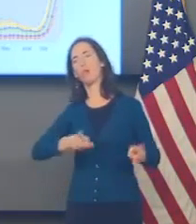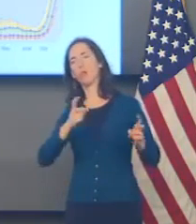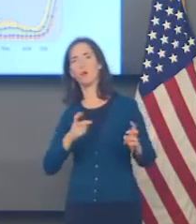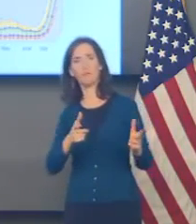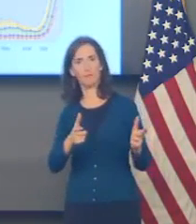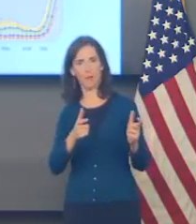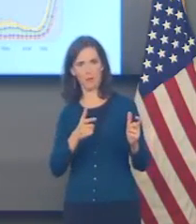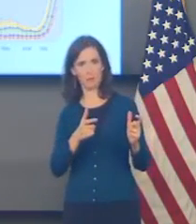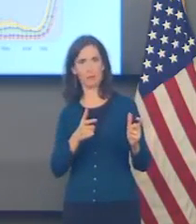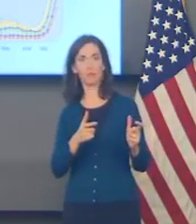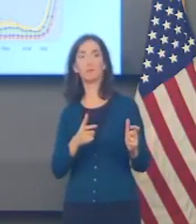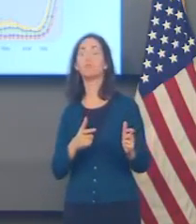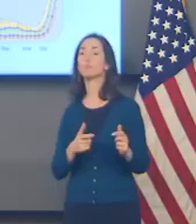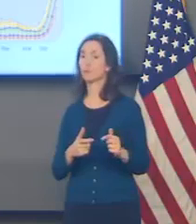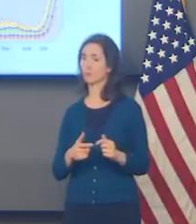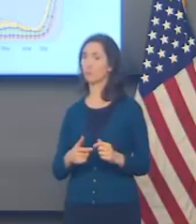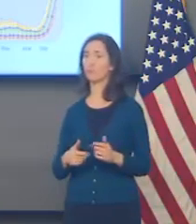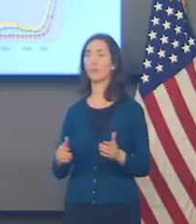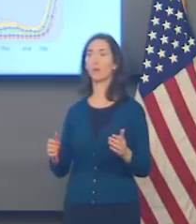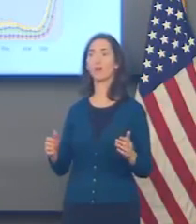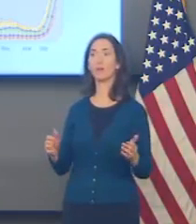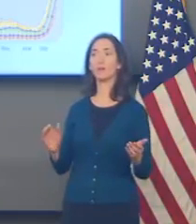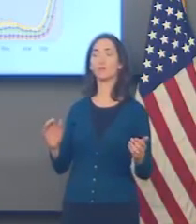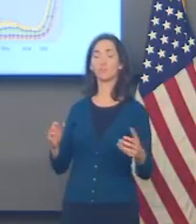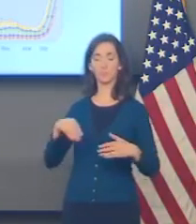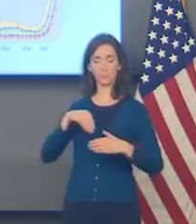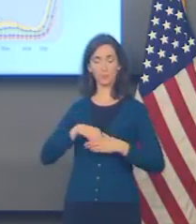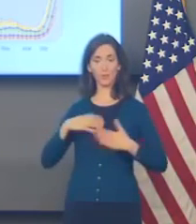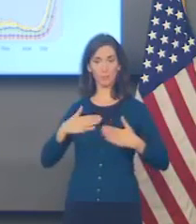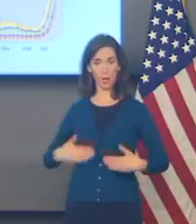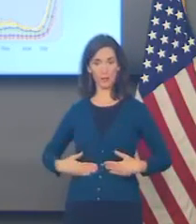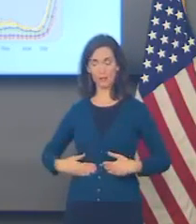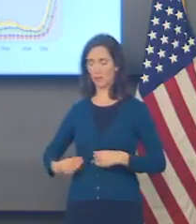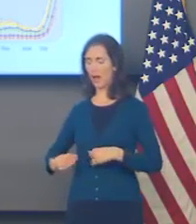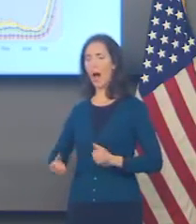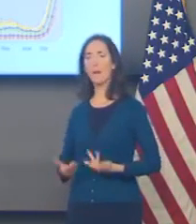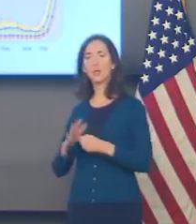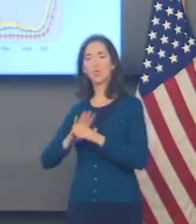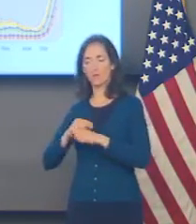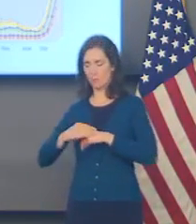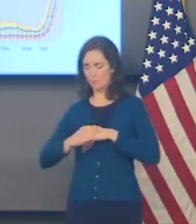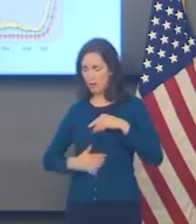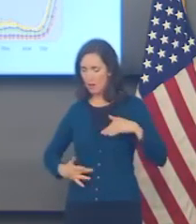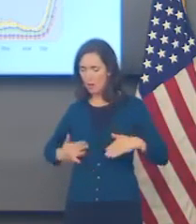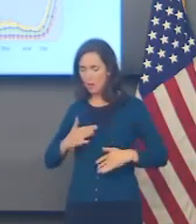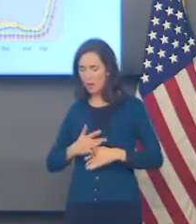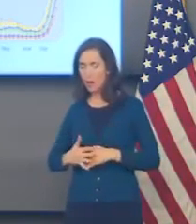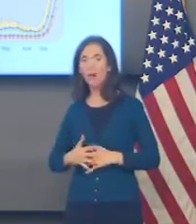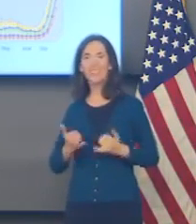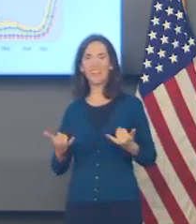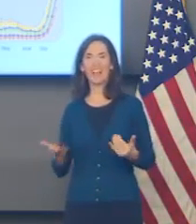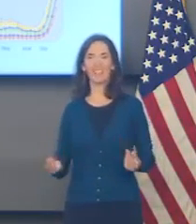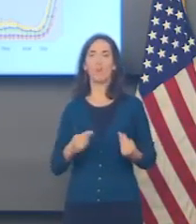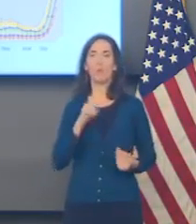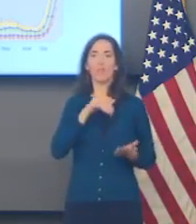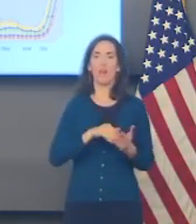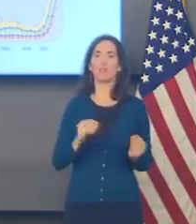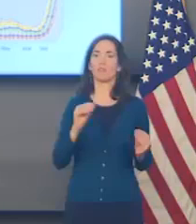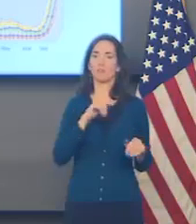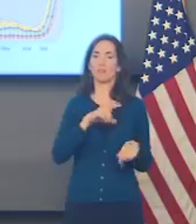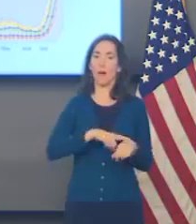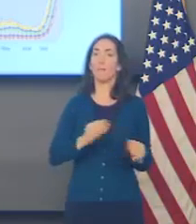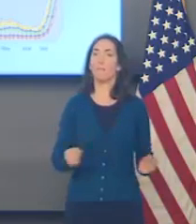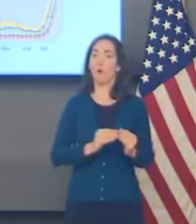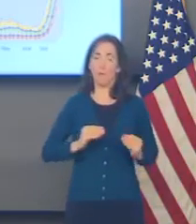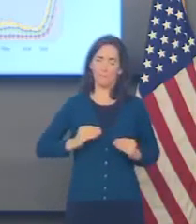makes them have up to a thousand times more virus in their body than the prior variants did. And unfortunately,